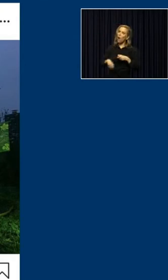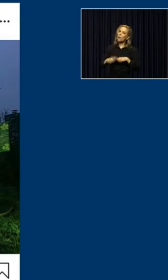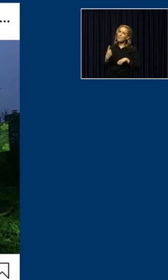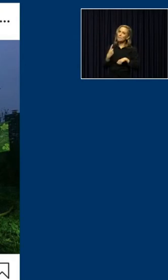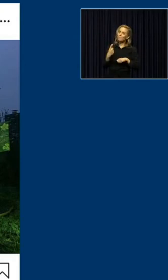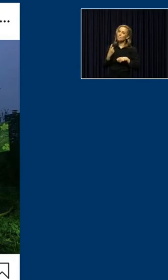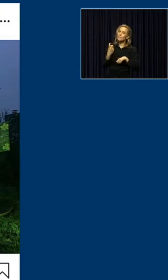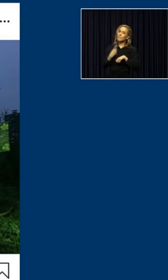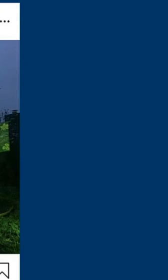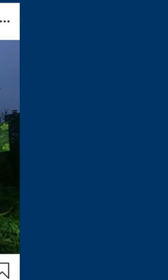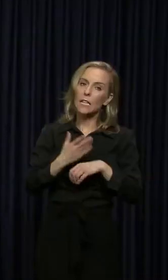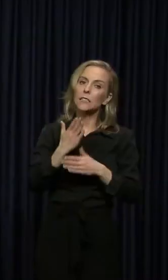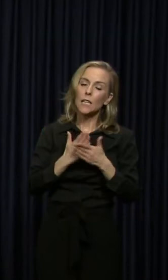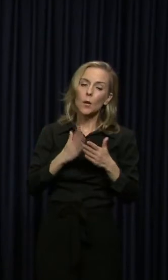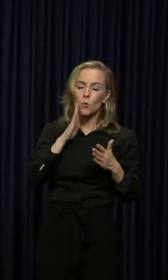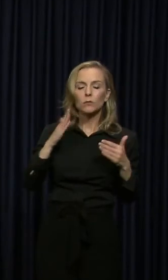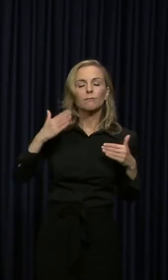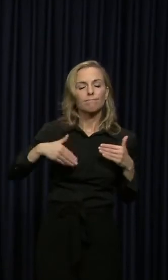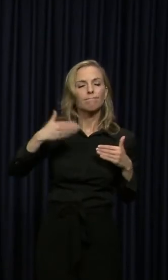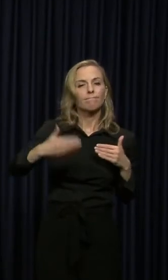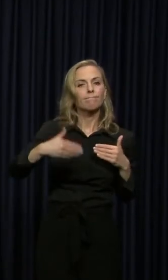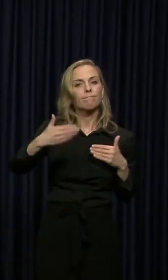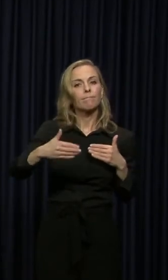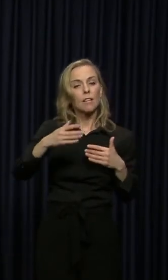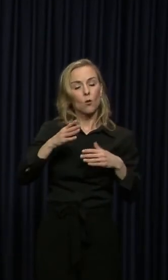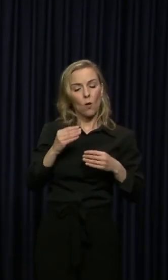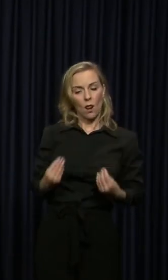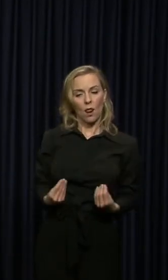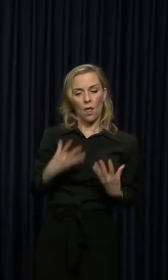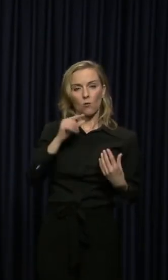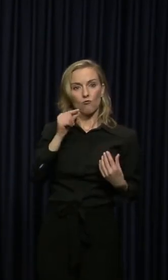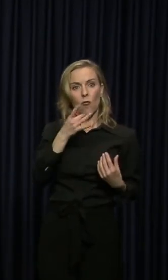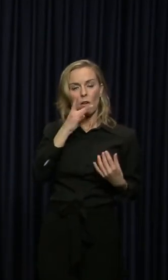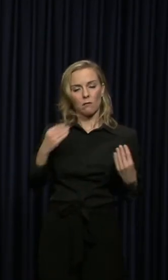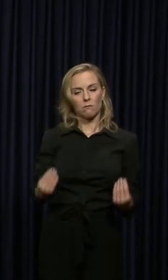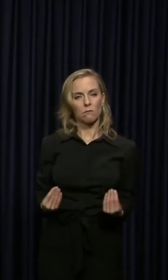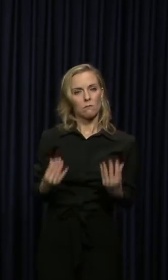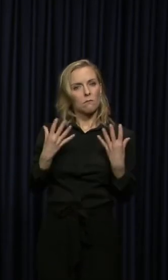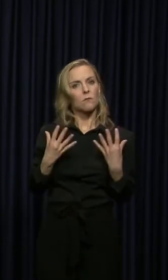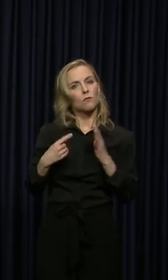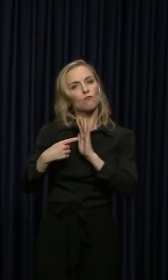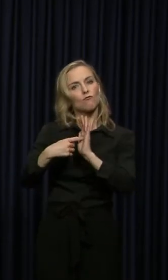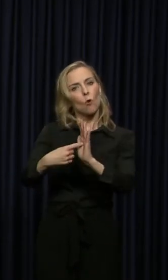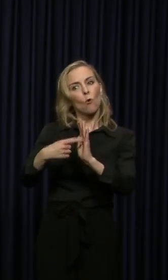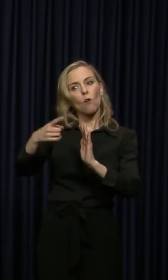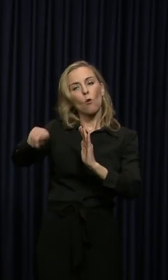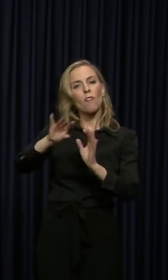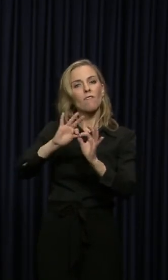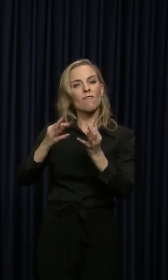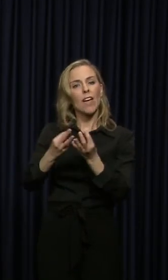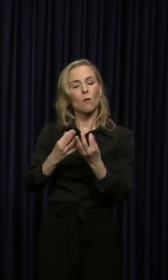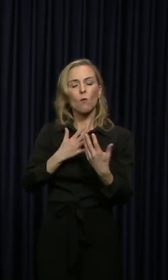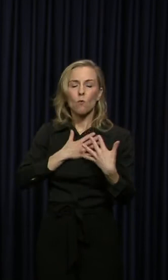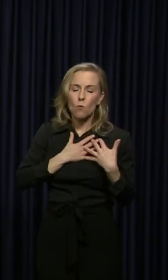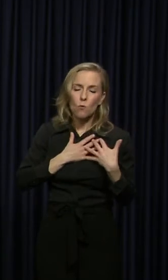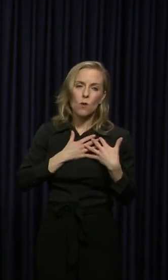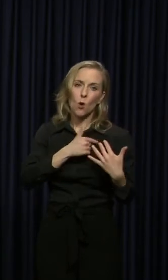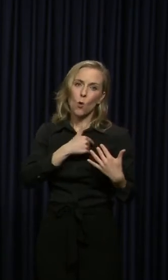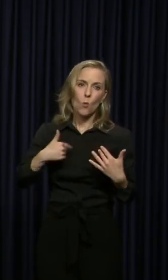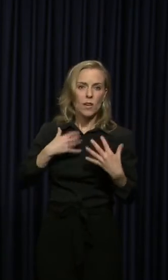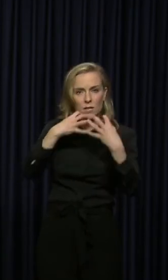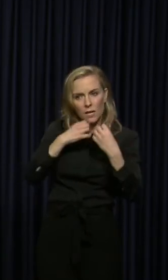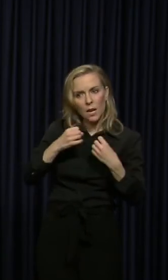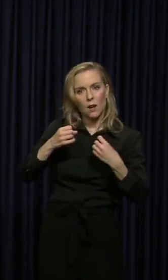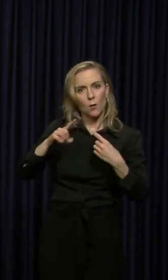other hard days. But this lets their families know that people all over this Commonwealth everywhere care so